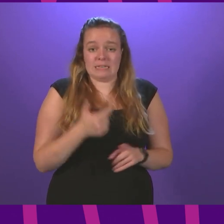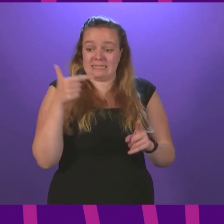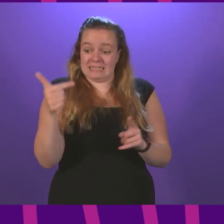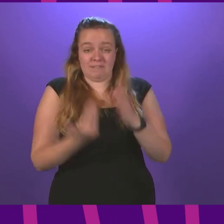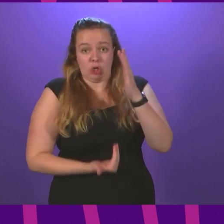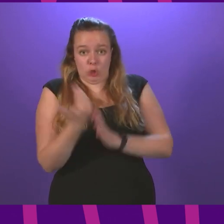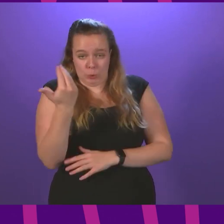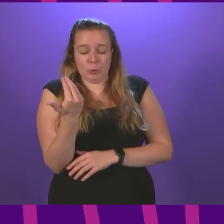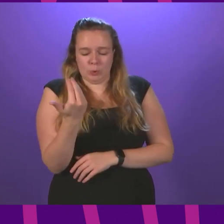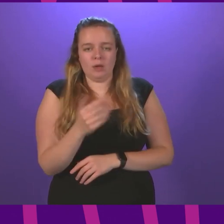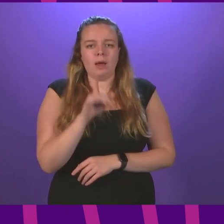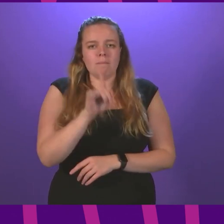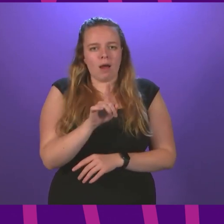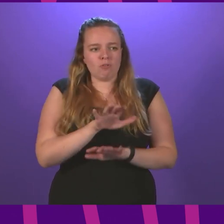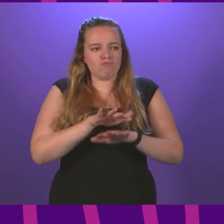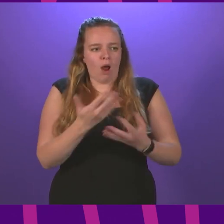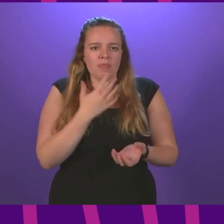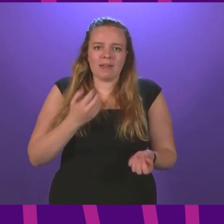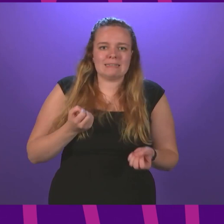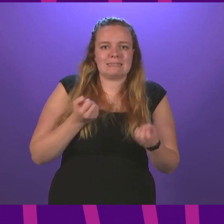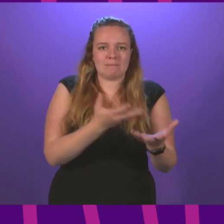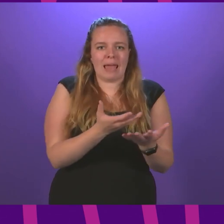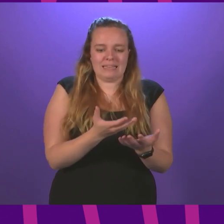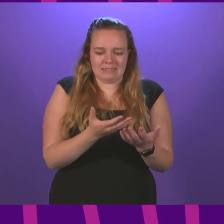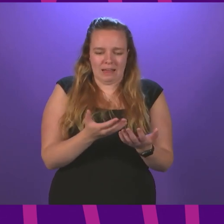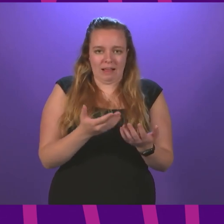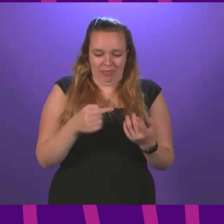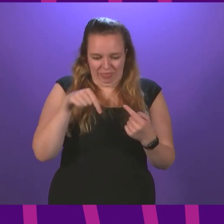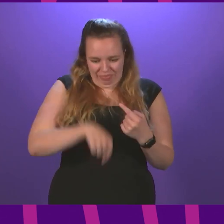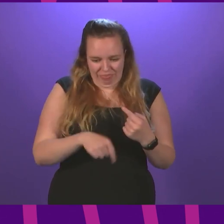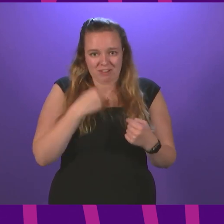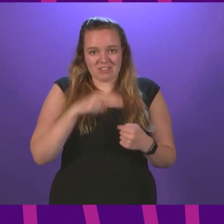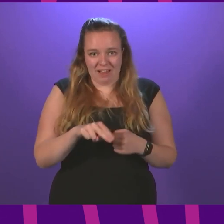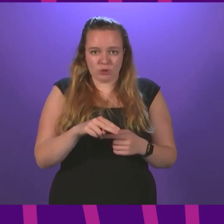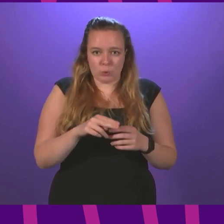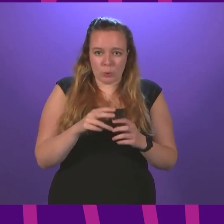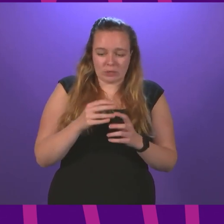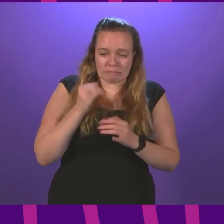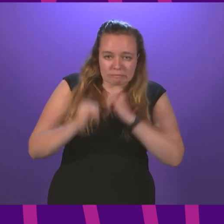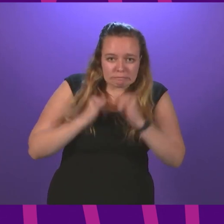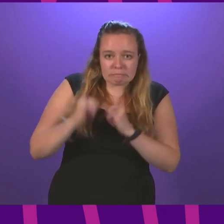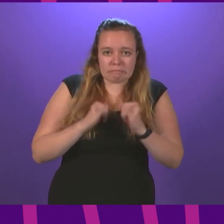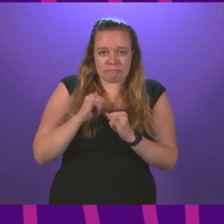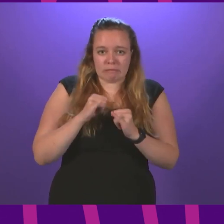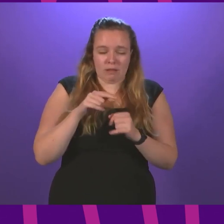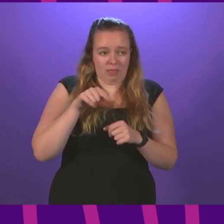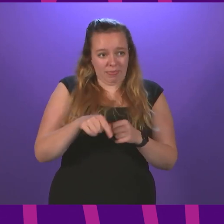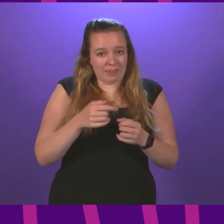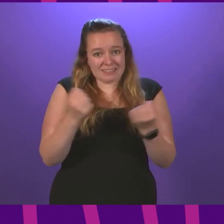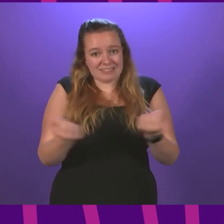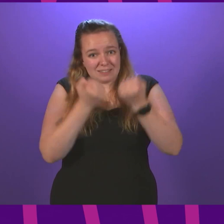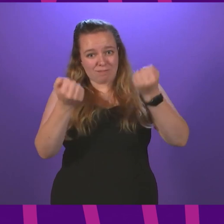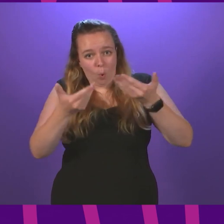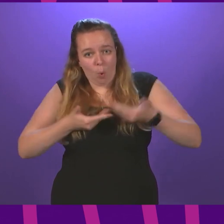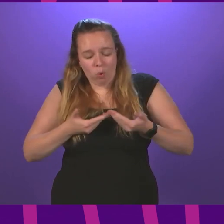new. And yet, instead of spending this afternoon scrutinising this government's delivery of these devolved benefits, we are